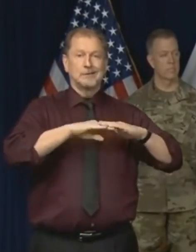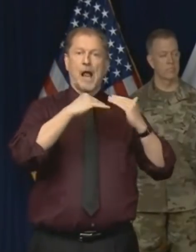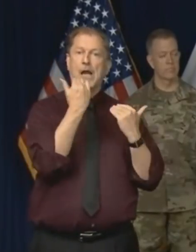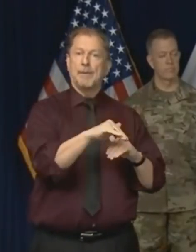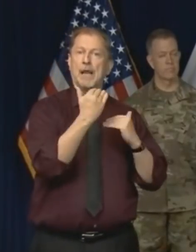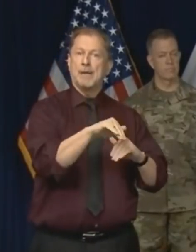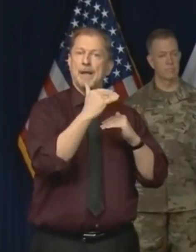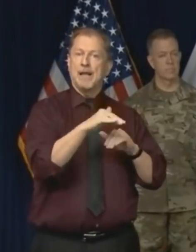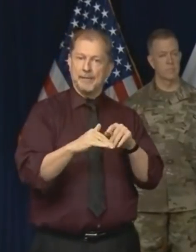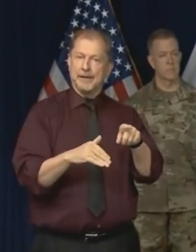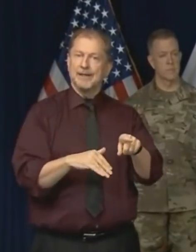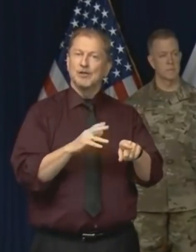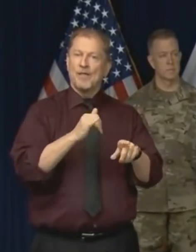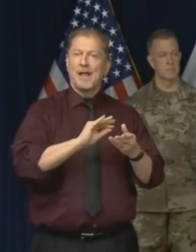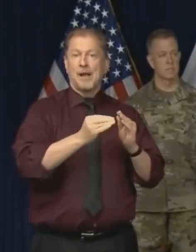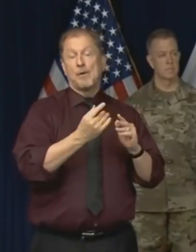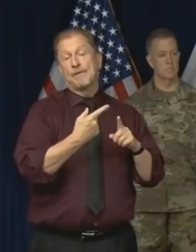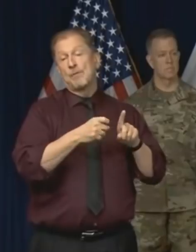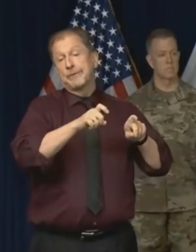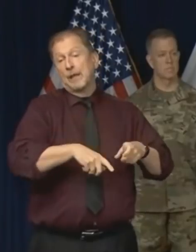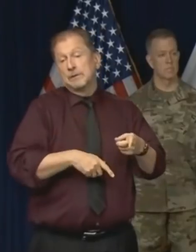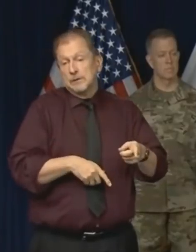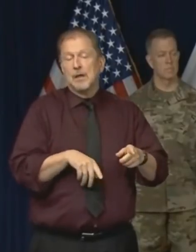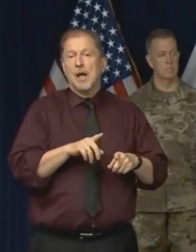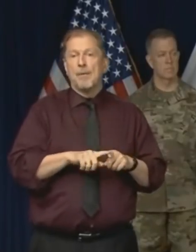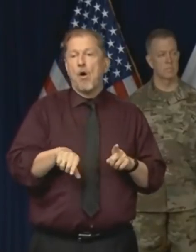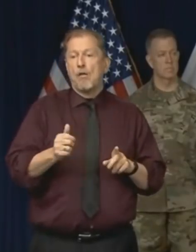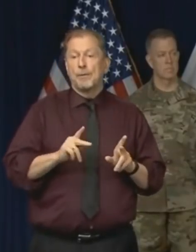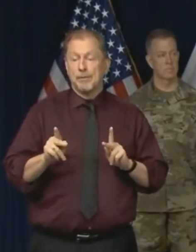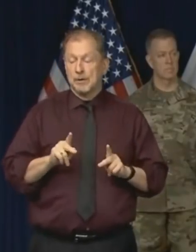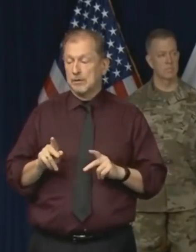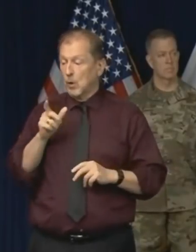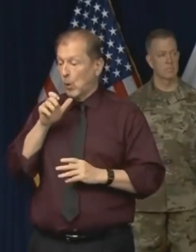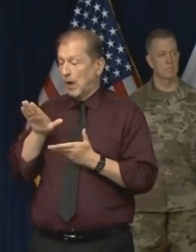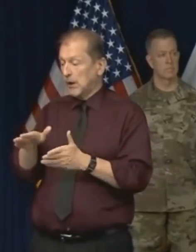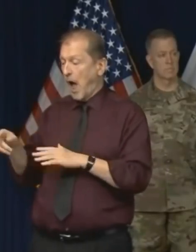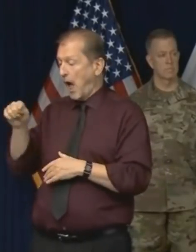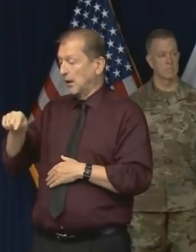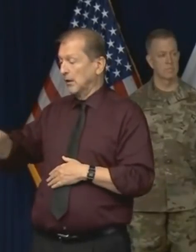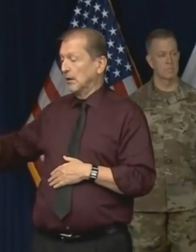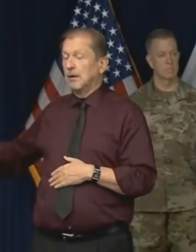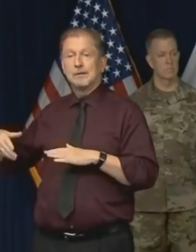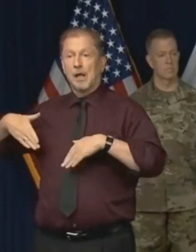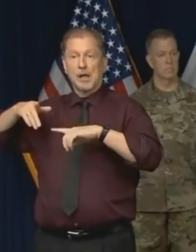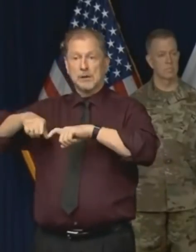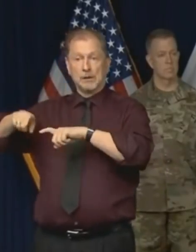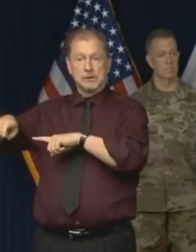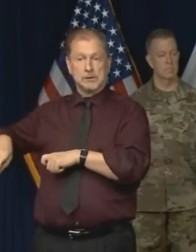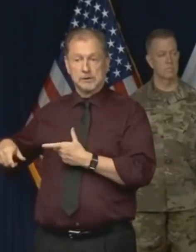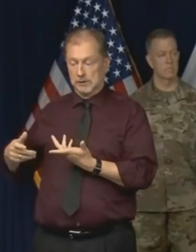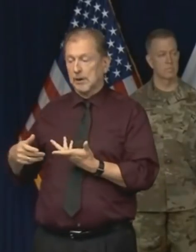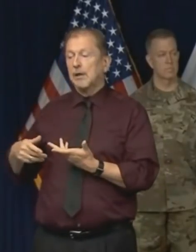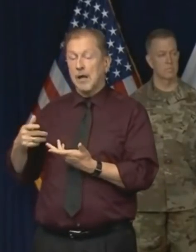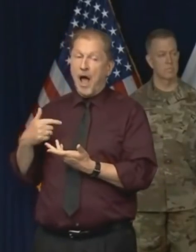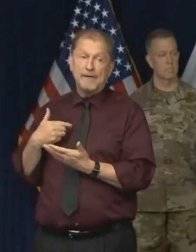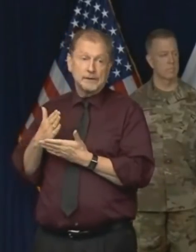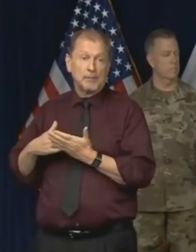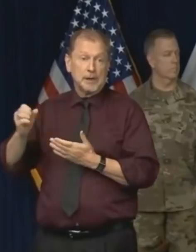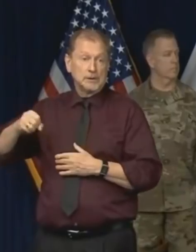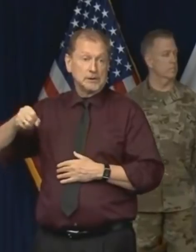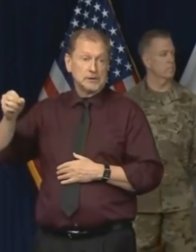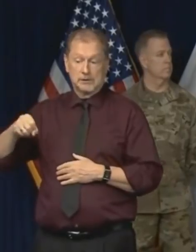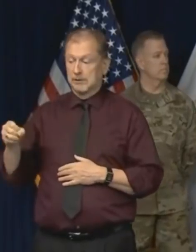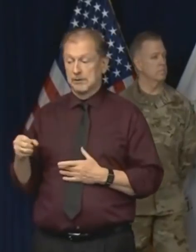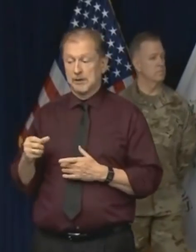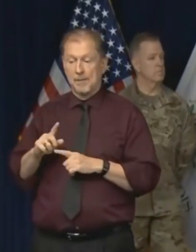the number of people who have passed away is higher. I don't know whether I would say much higher, but I will turn it over to Dr.